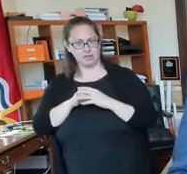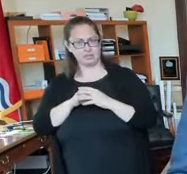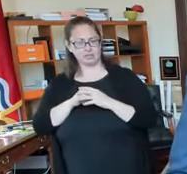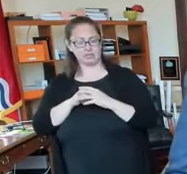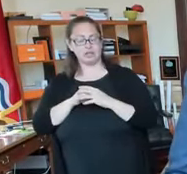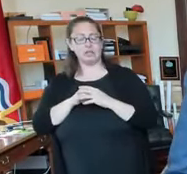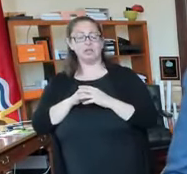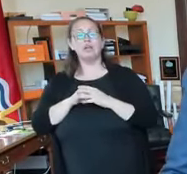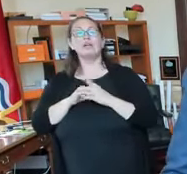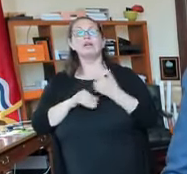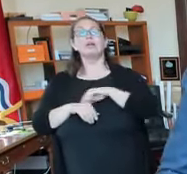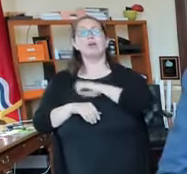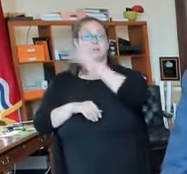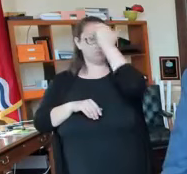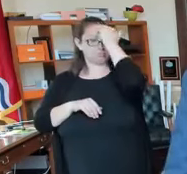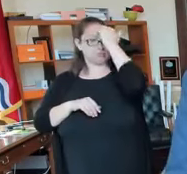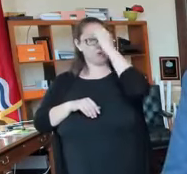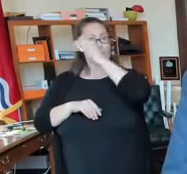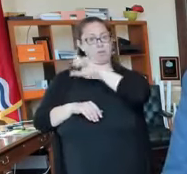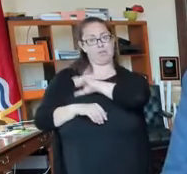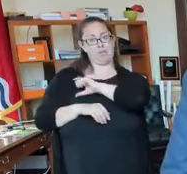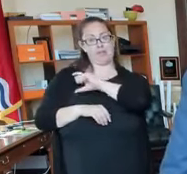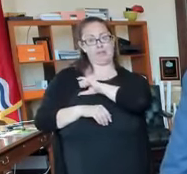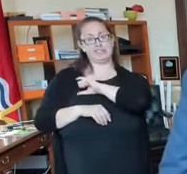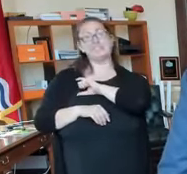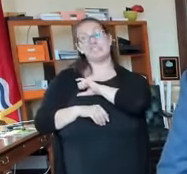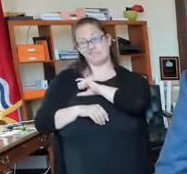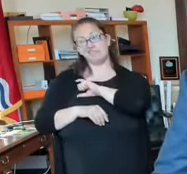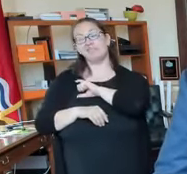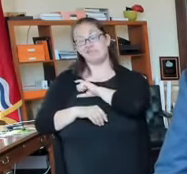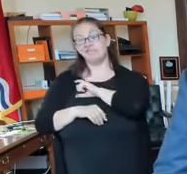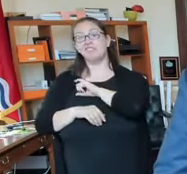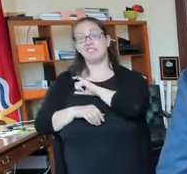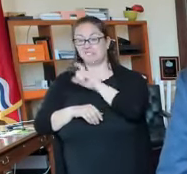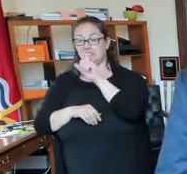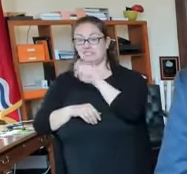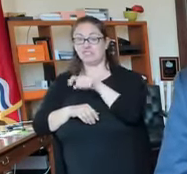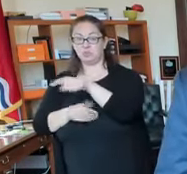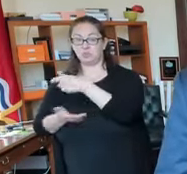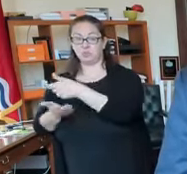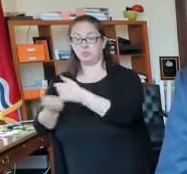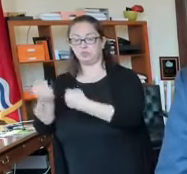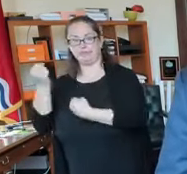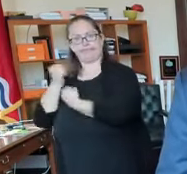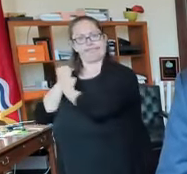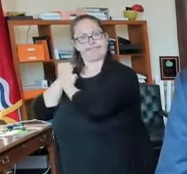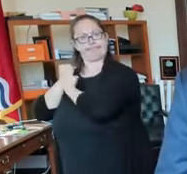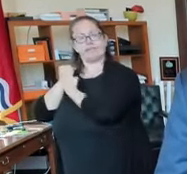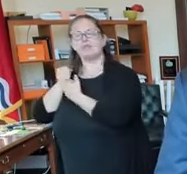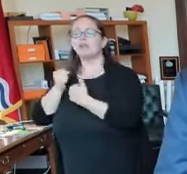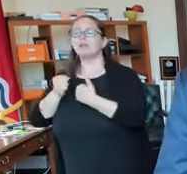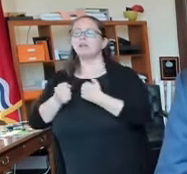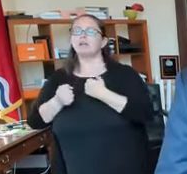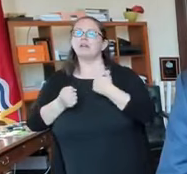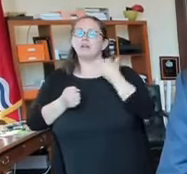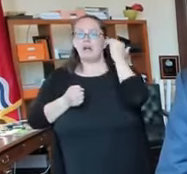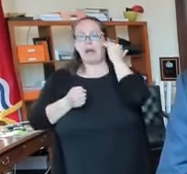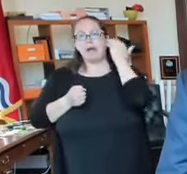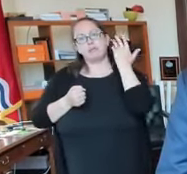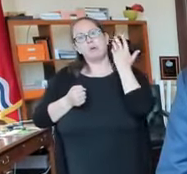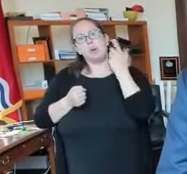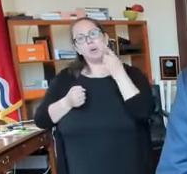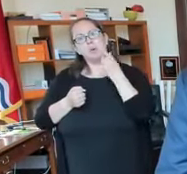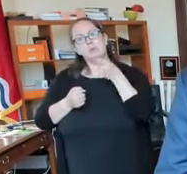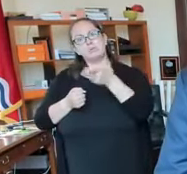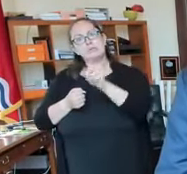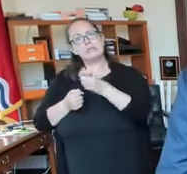that the police department needs your support. I know that you need ours